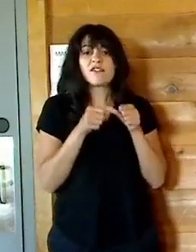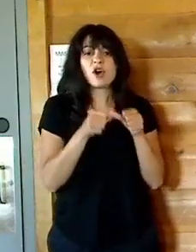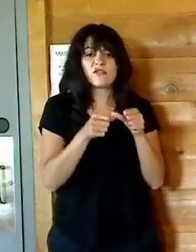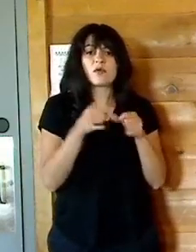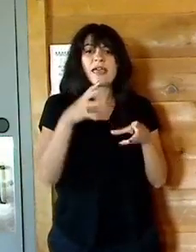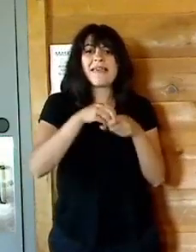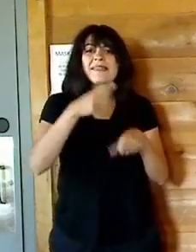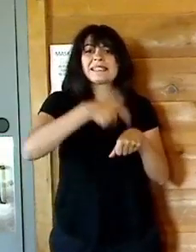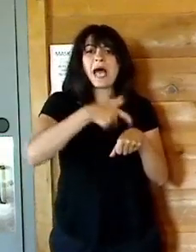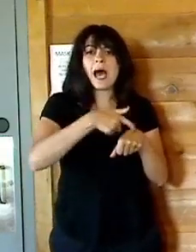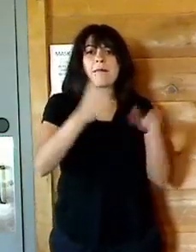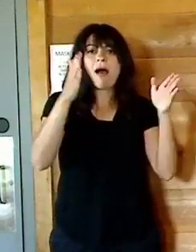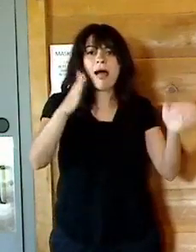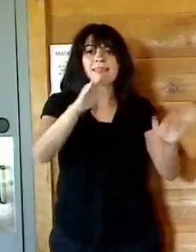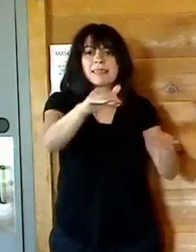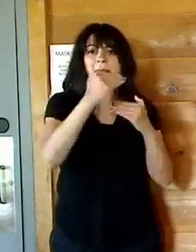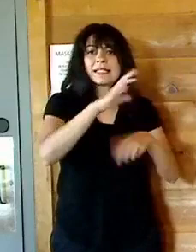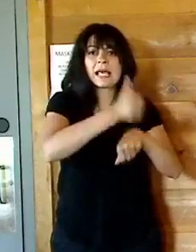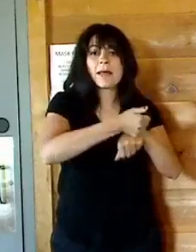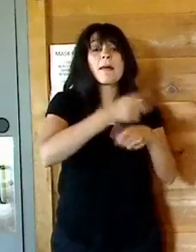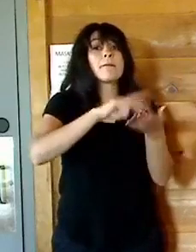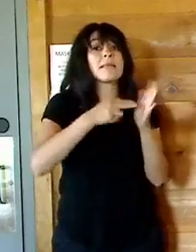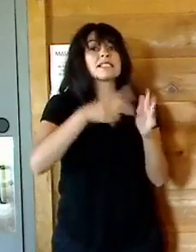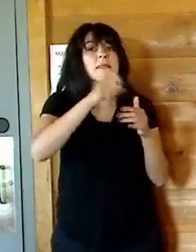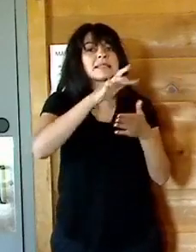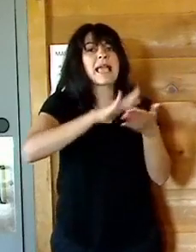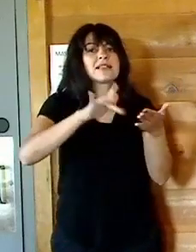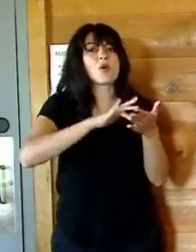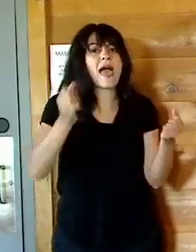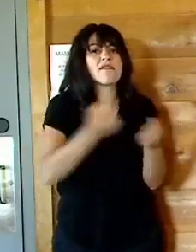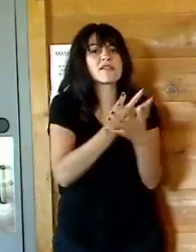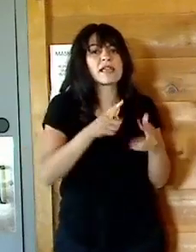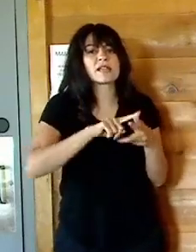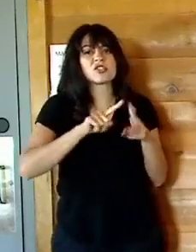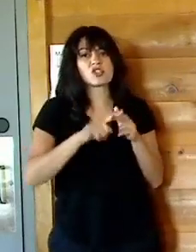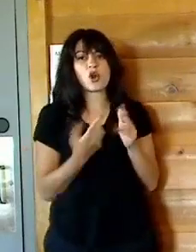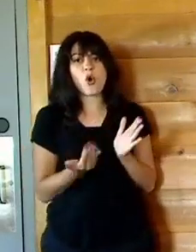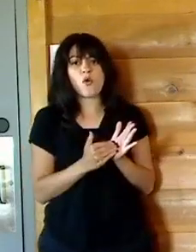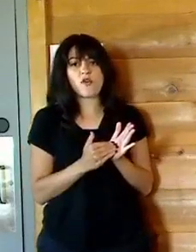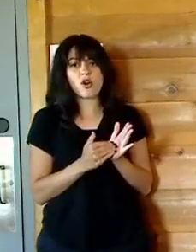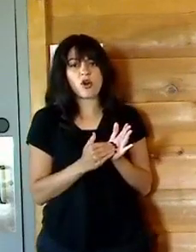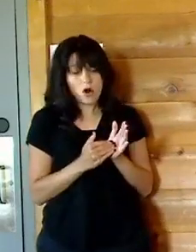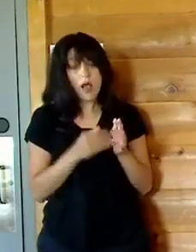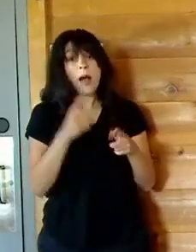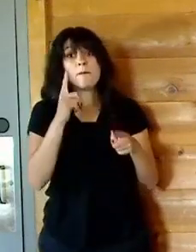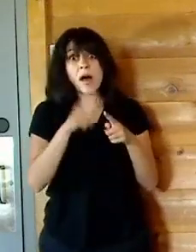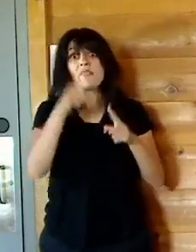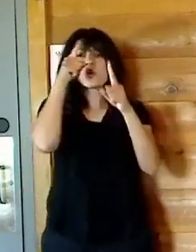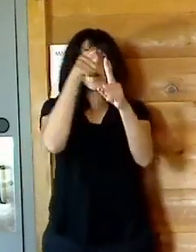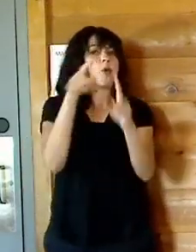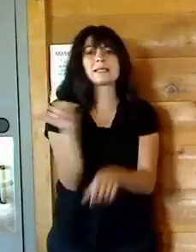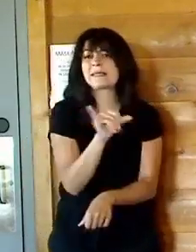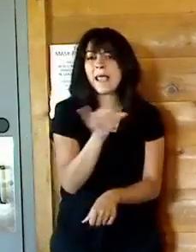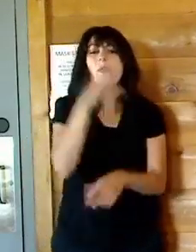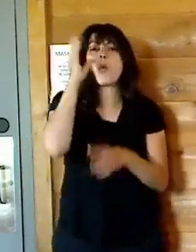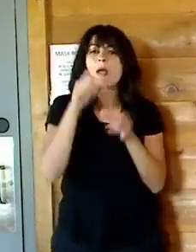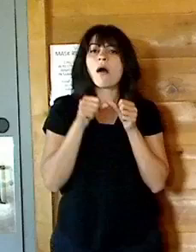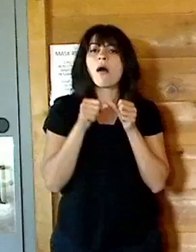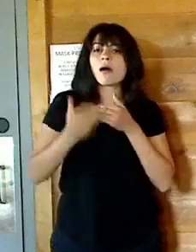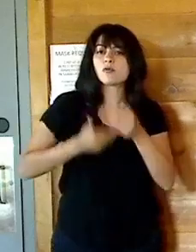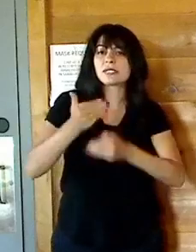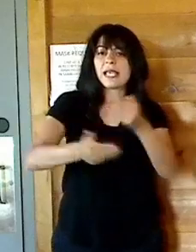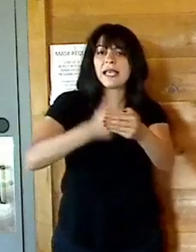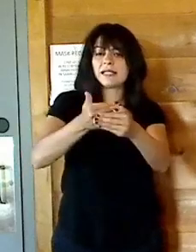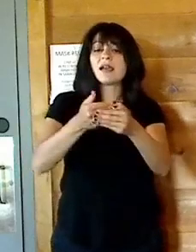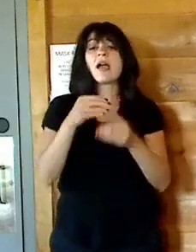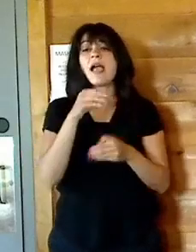And therefore it didn't, it has to be dissolved and you start again, but the end result will be independent redistricting will proceed. I hope